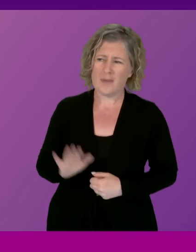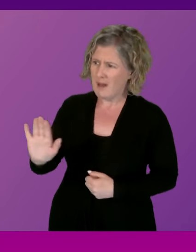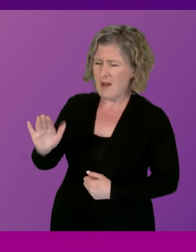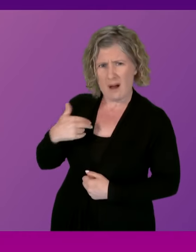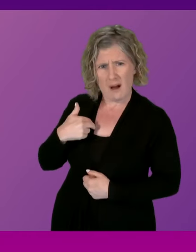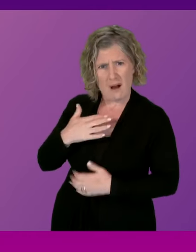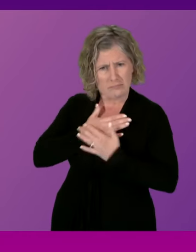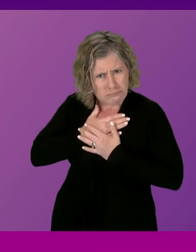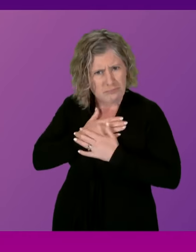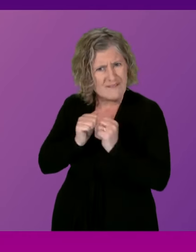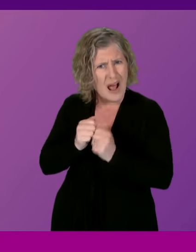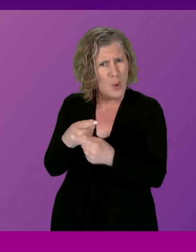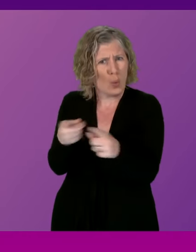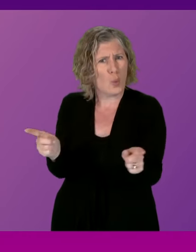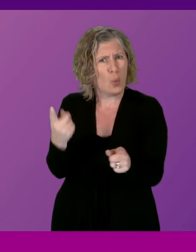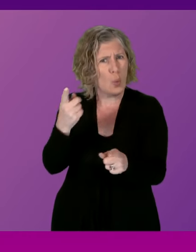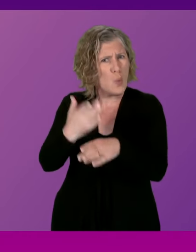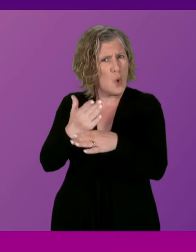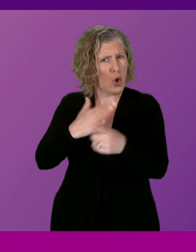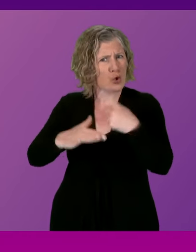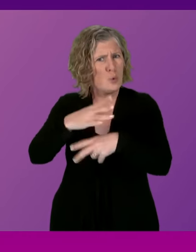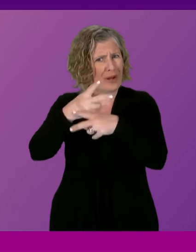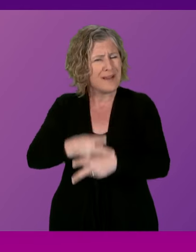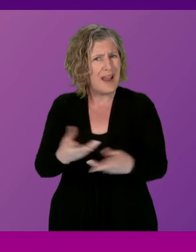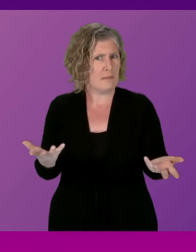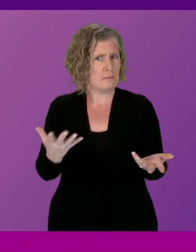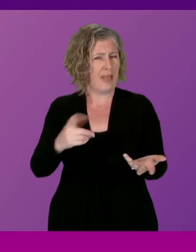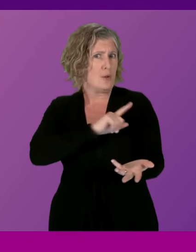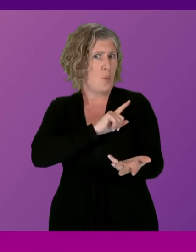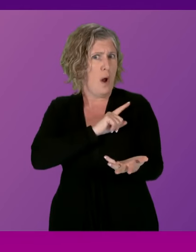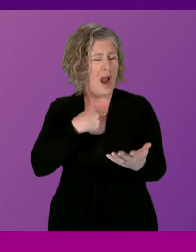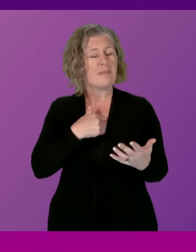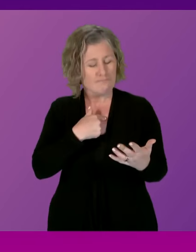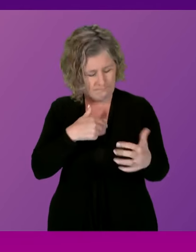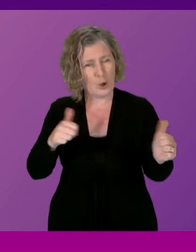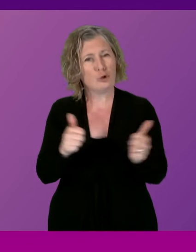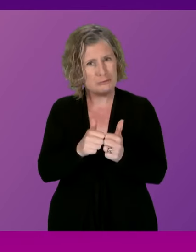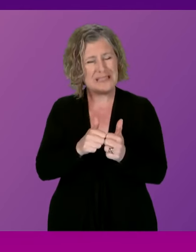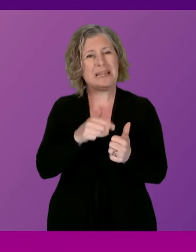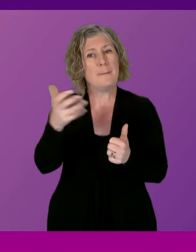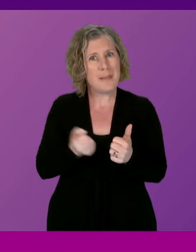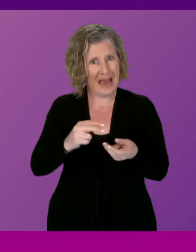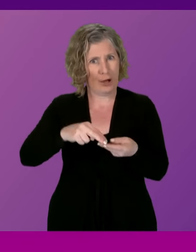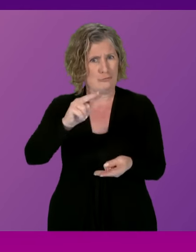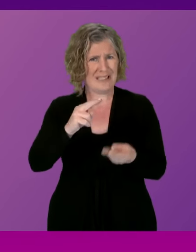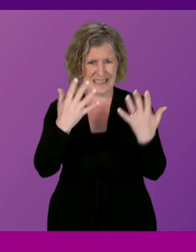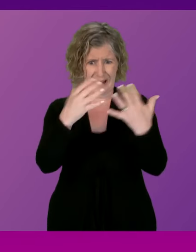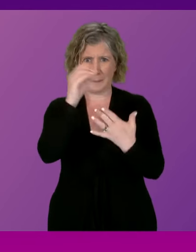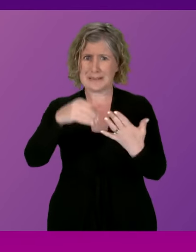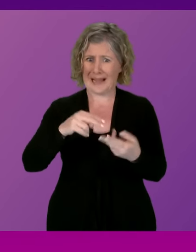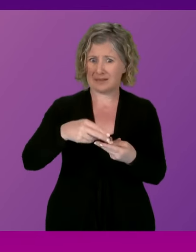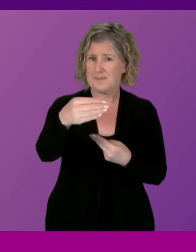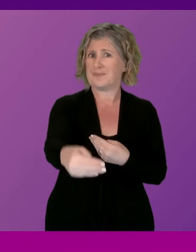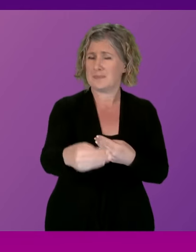our hard-working social care staff that's why of course we have agreed to increase the pay of over 10% from the £10